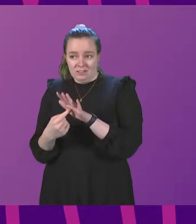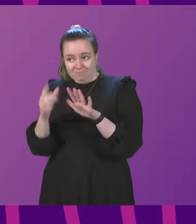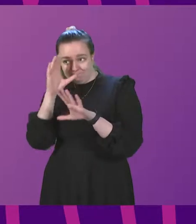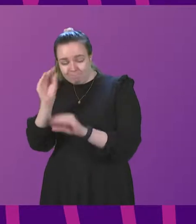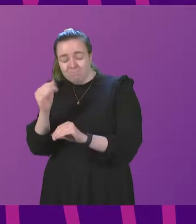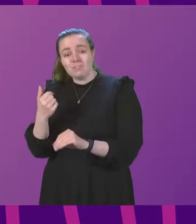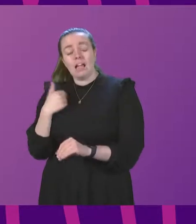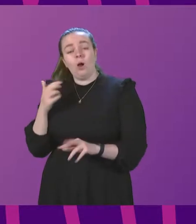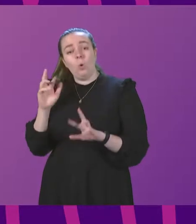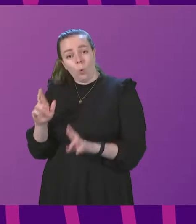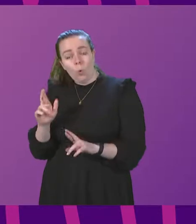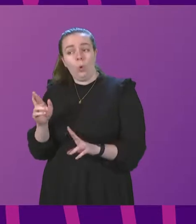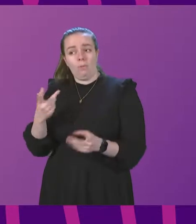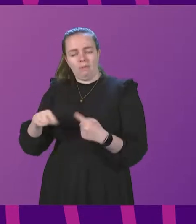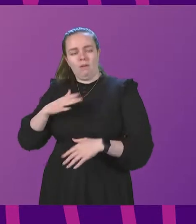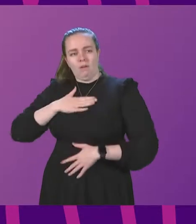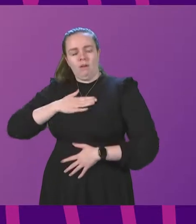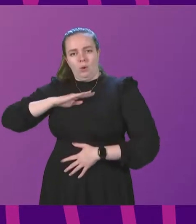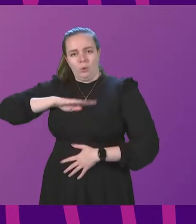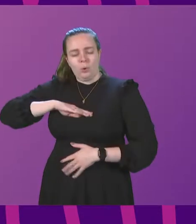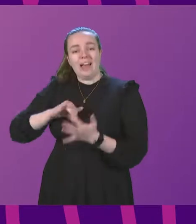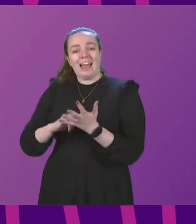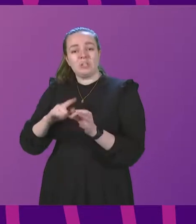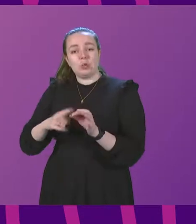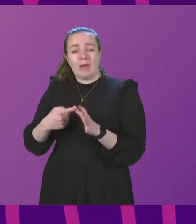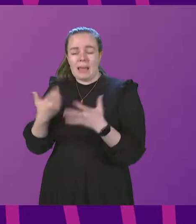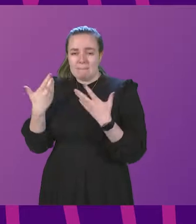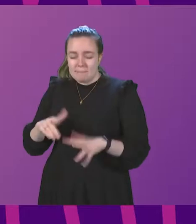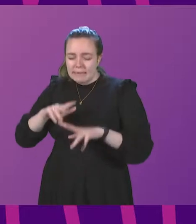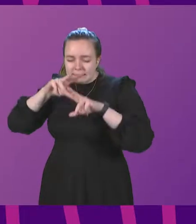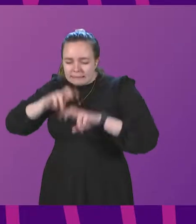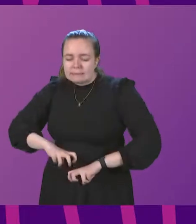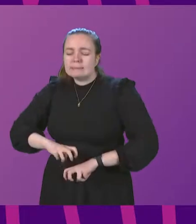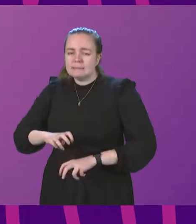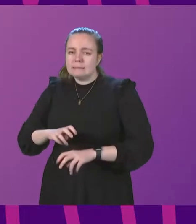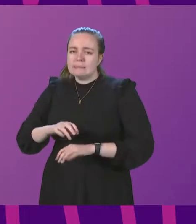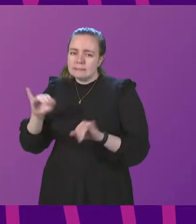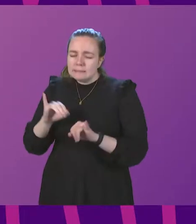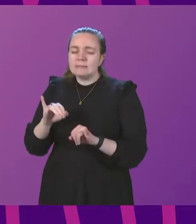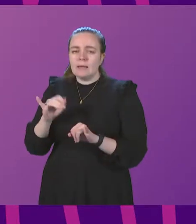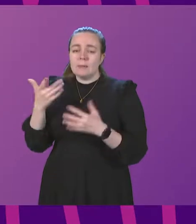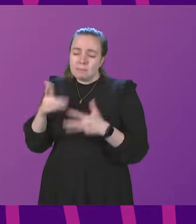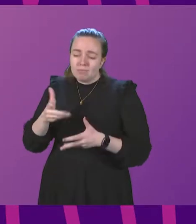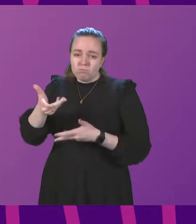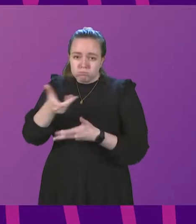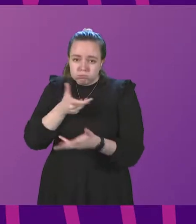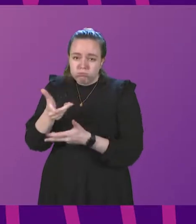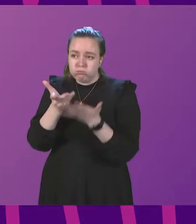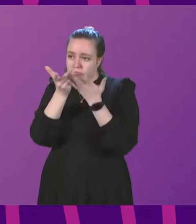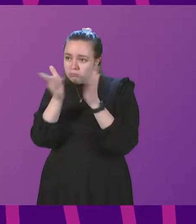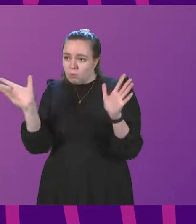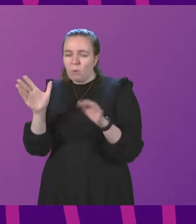reassurance that I hope we can give to learners that the SQE has looked very seriously at this and has consulted widely